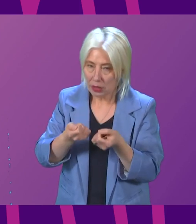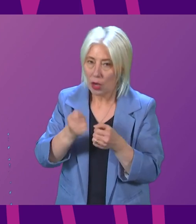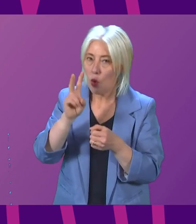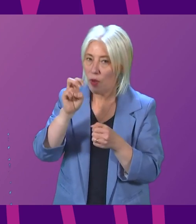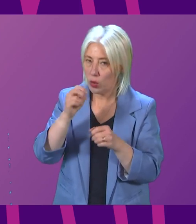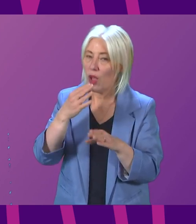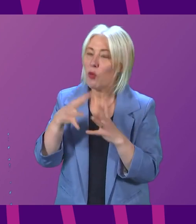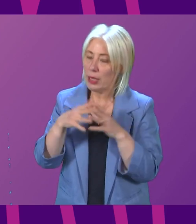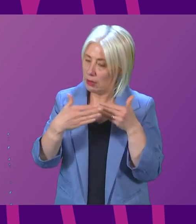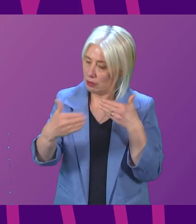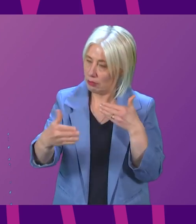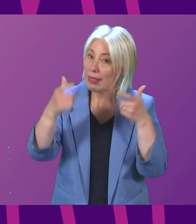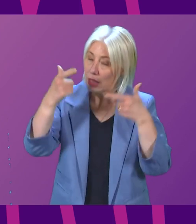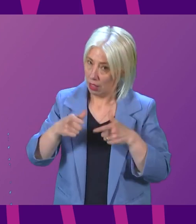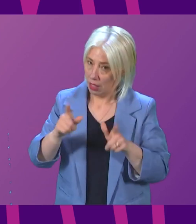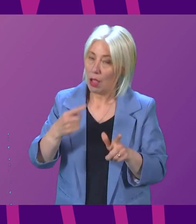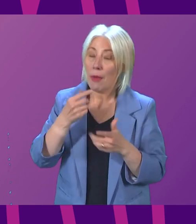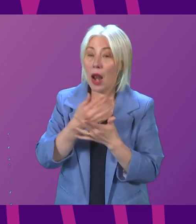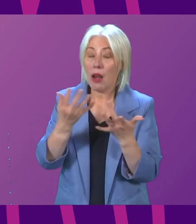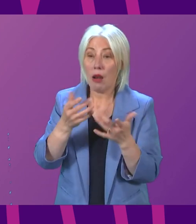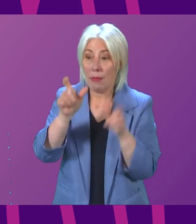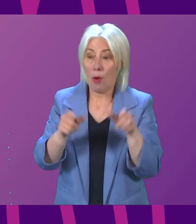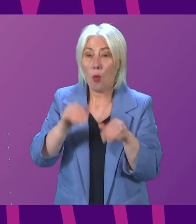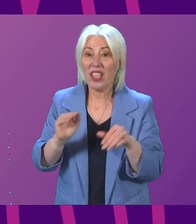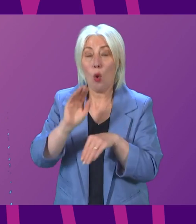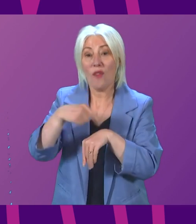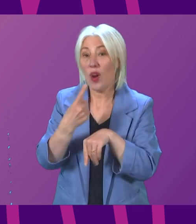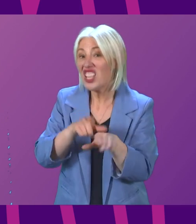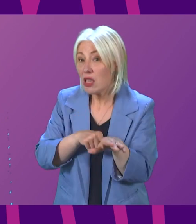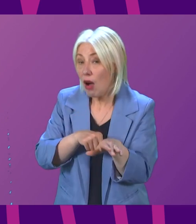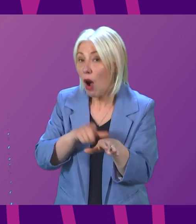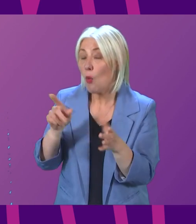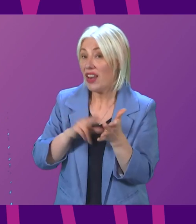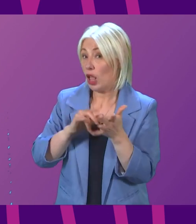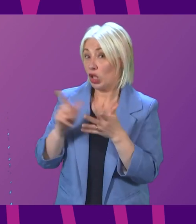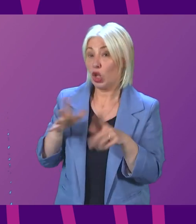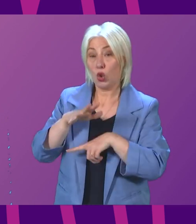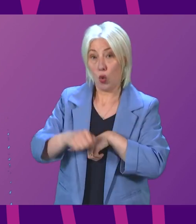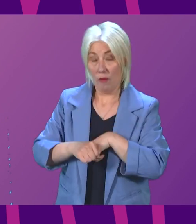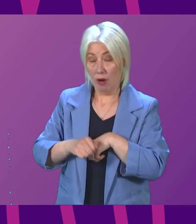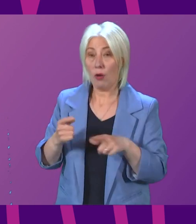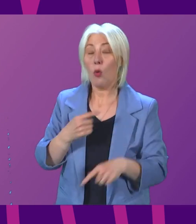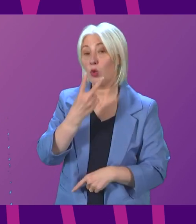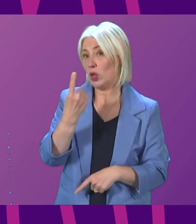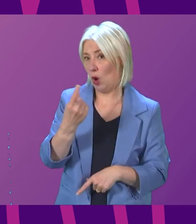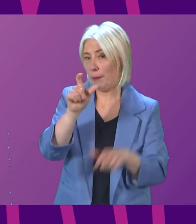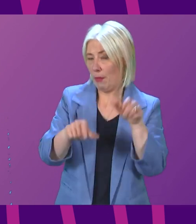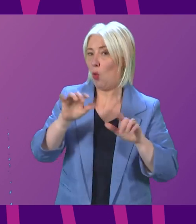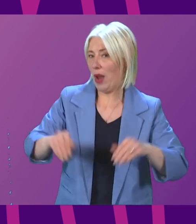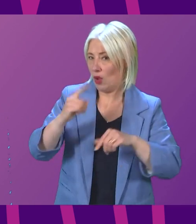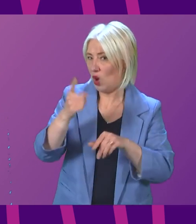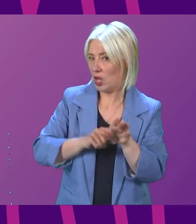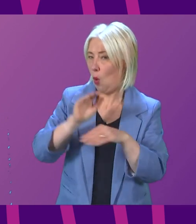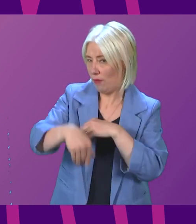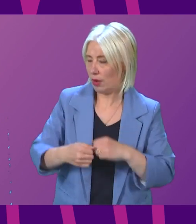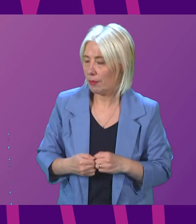12 weeks. The number of people waiting over a year, when Nicola Sturgeon took office, was 21. As of today,